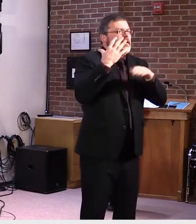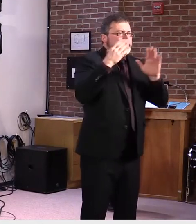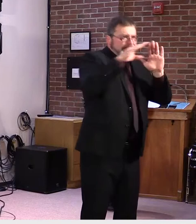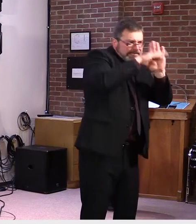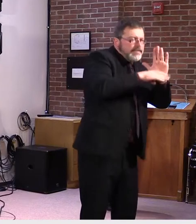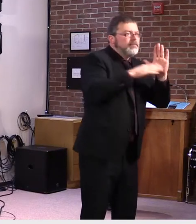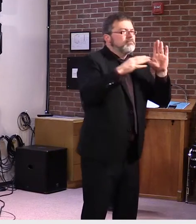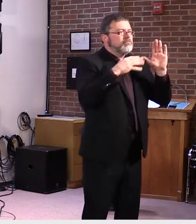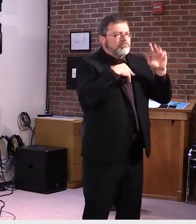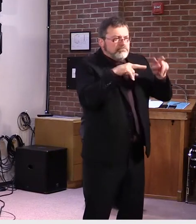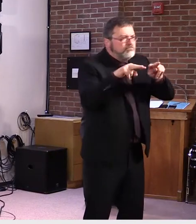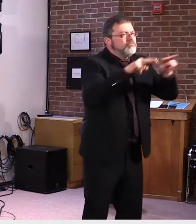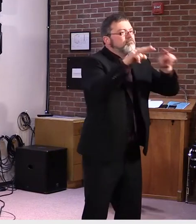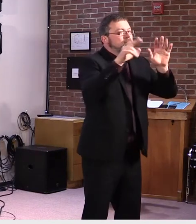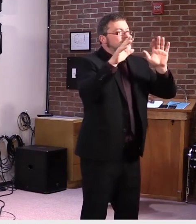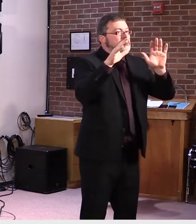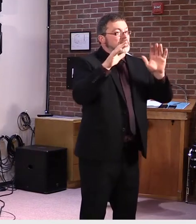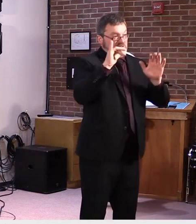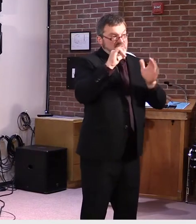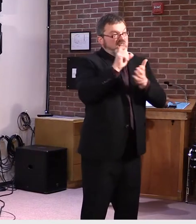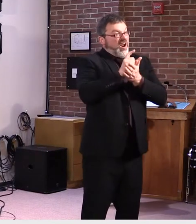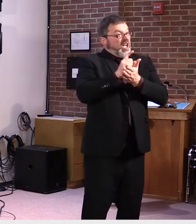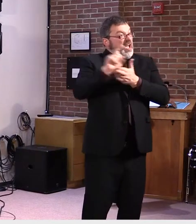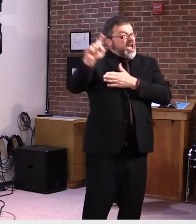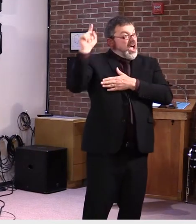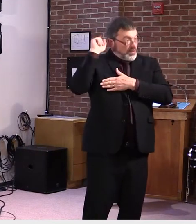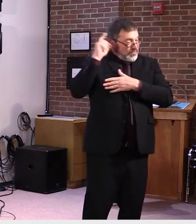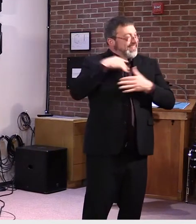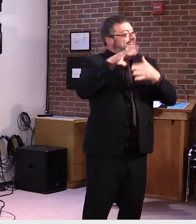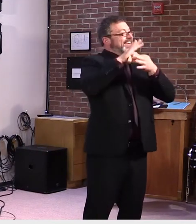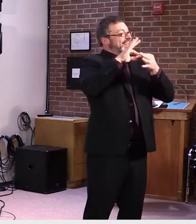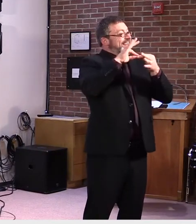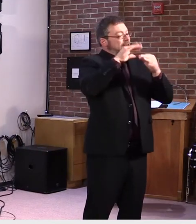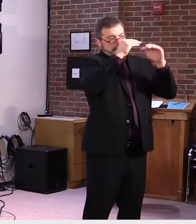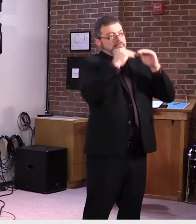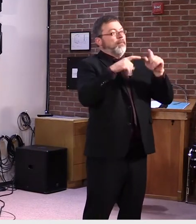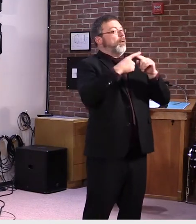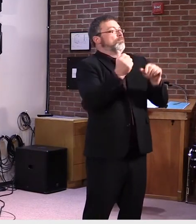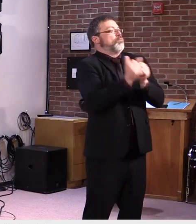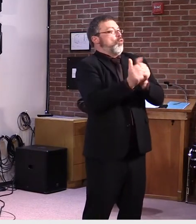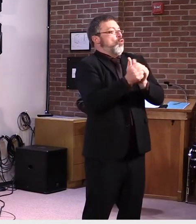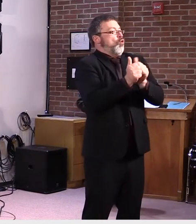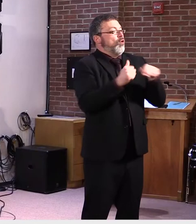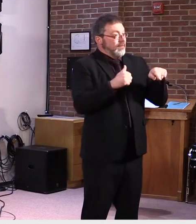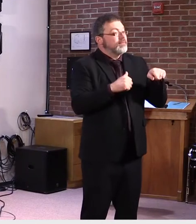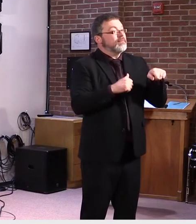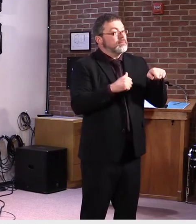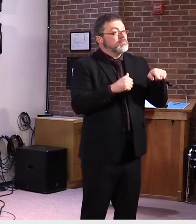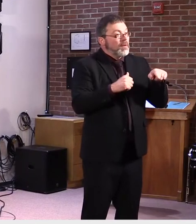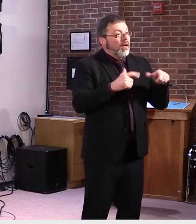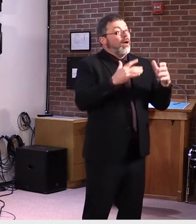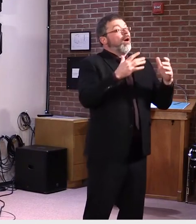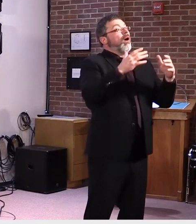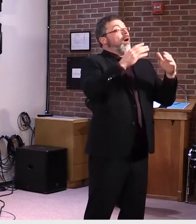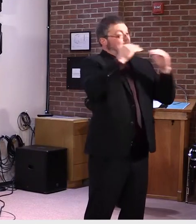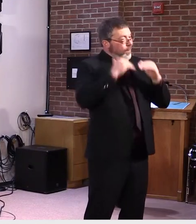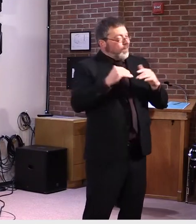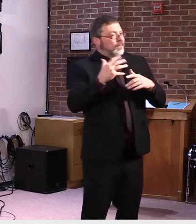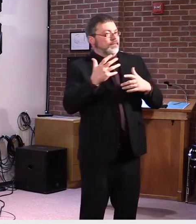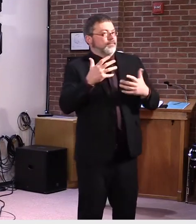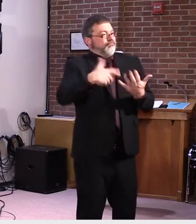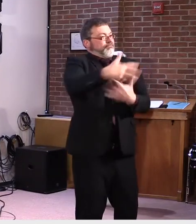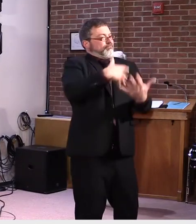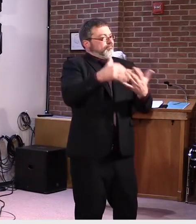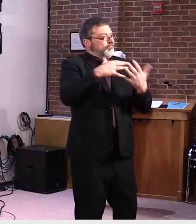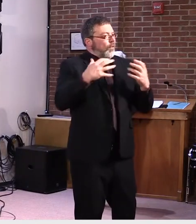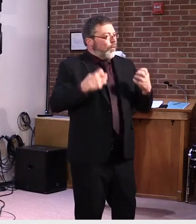last week we issued guidance on sports and guidance on social emotional supports for students. This week we expect to publish guidance